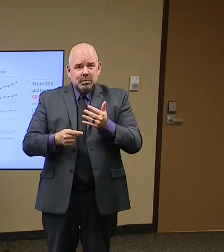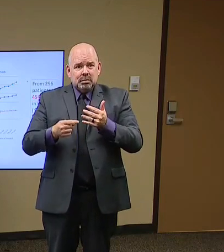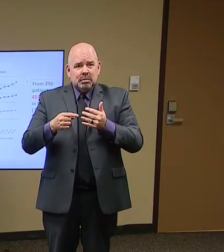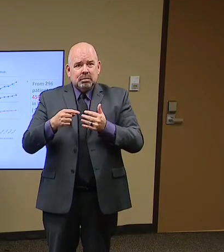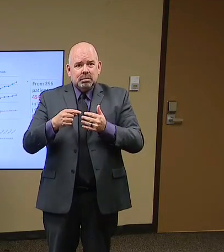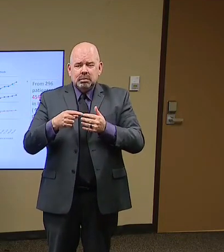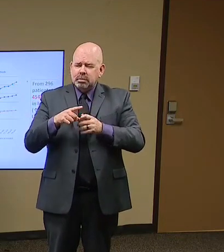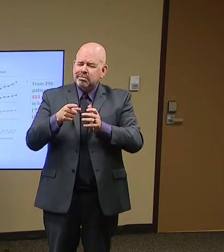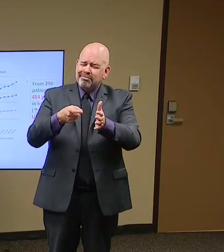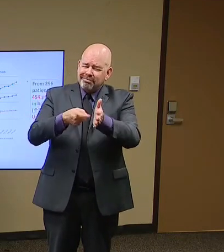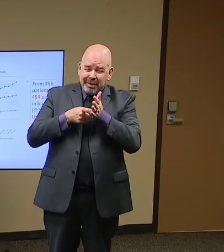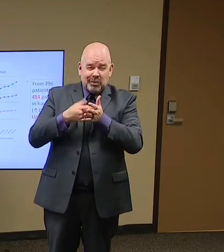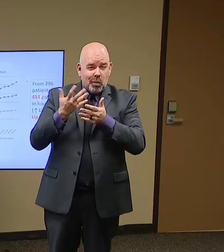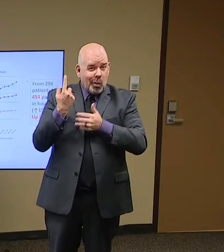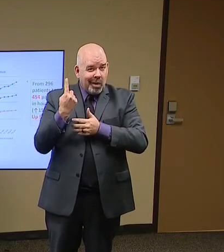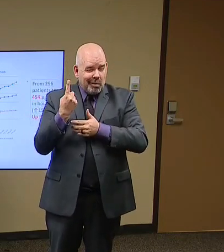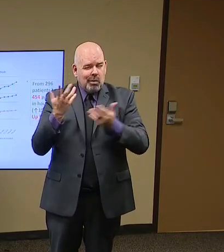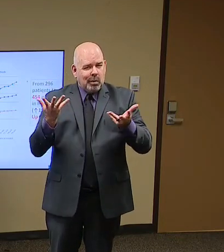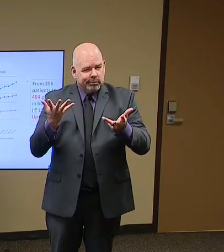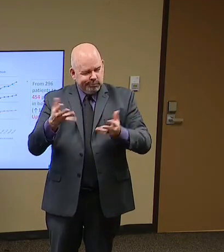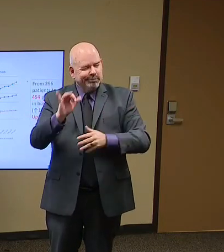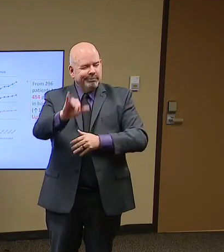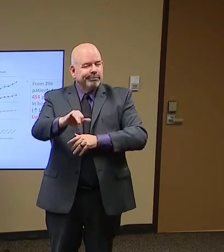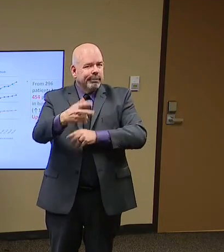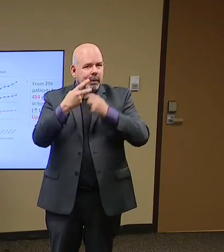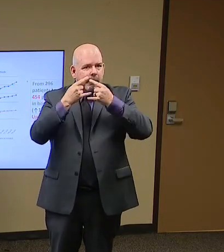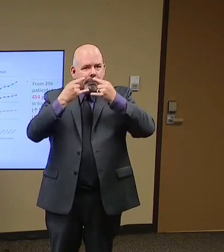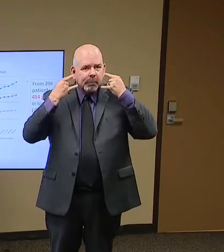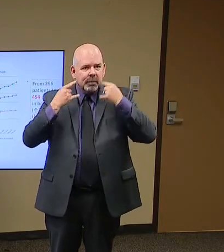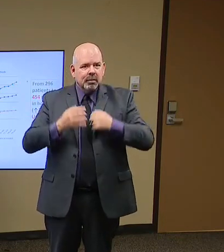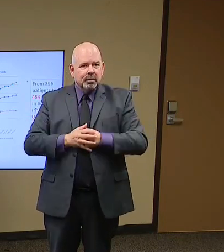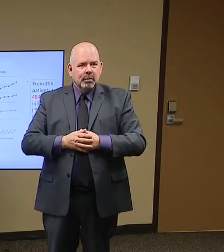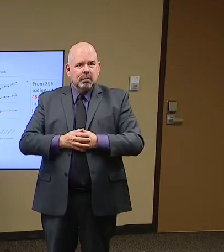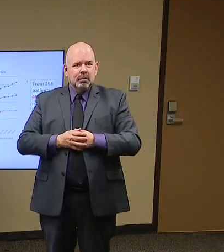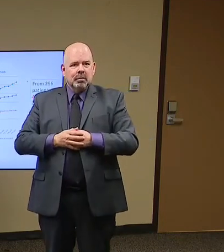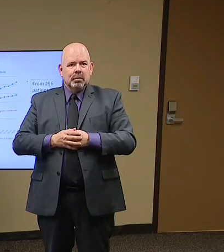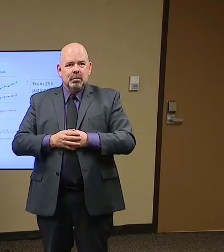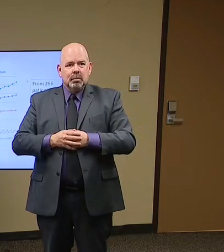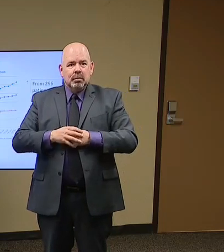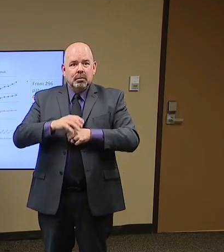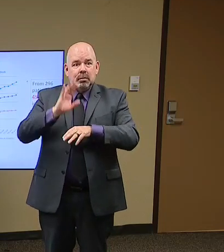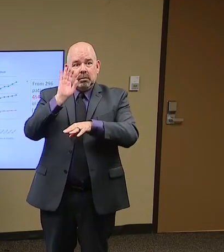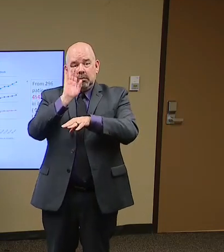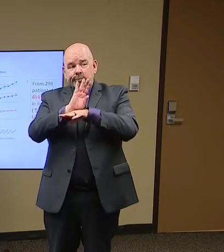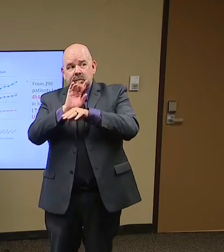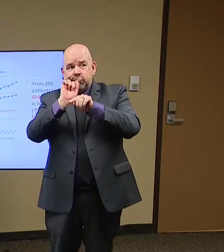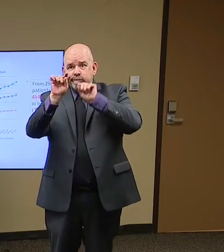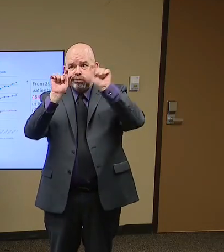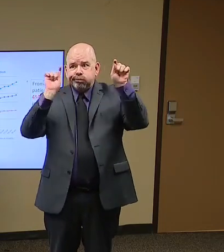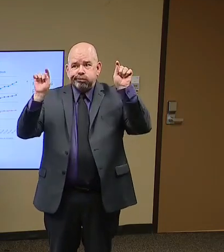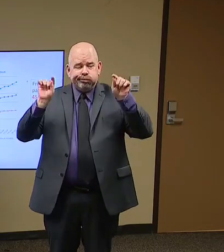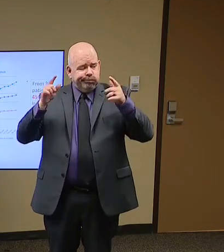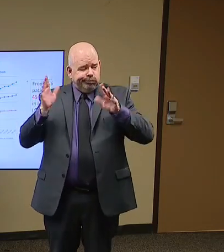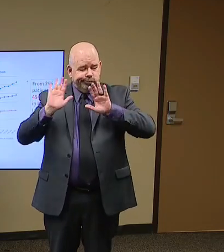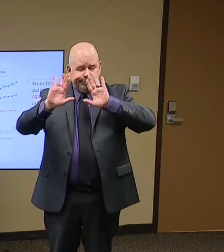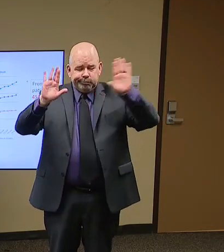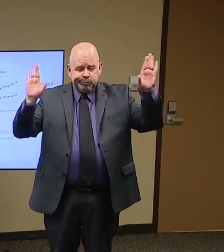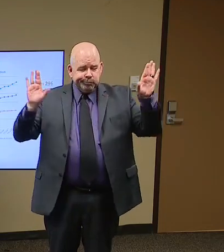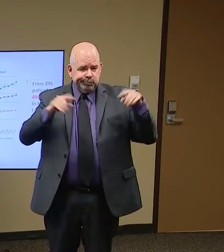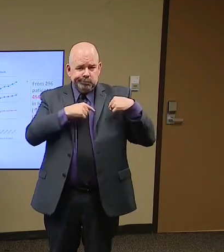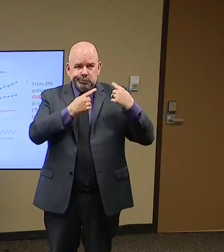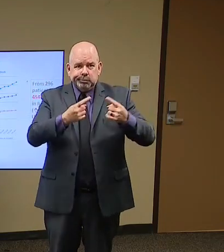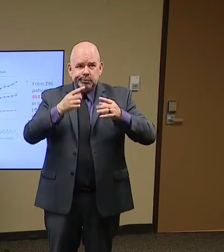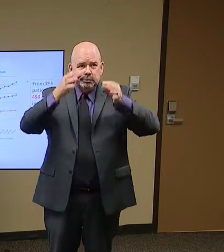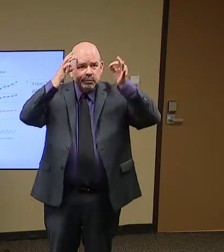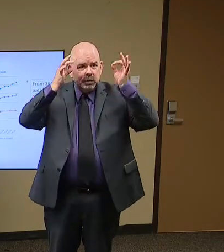to wait five days for them, right? If you haven't been wearing a mask because you thought, well, I saw something on the Internet but it